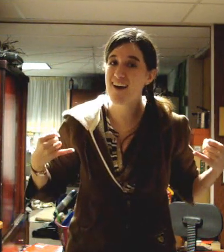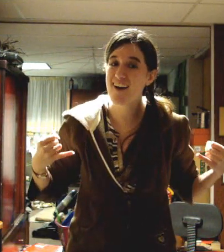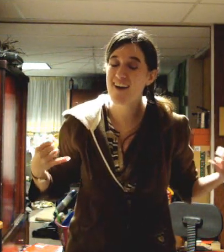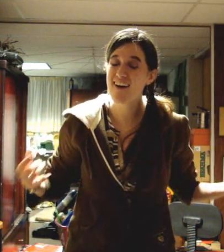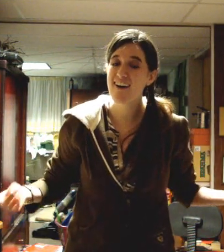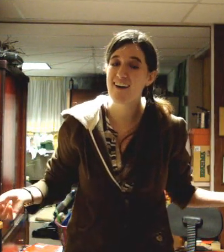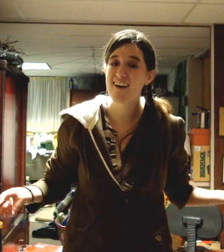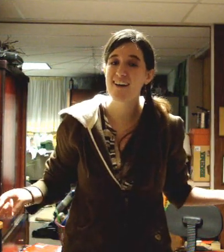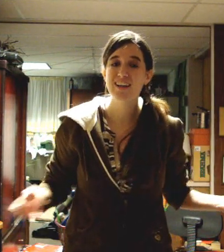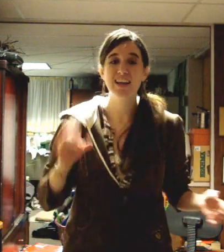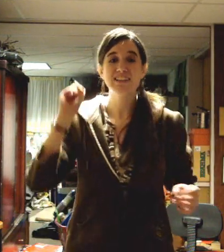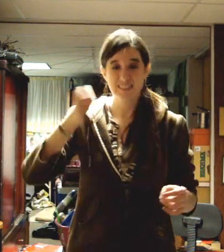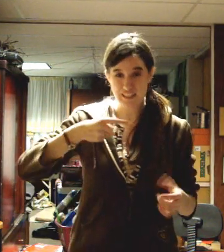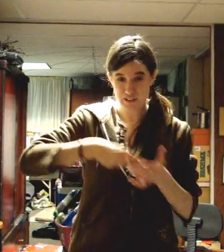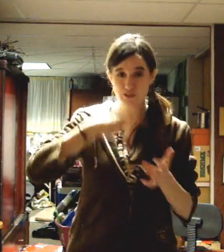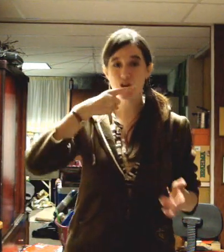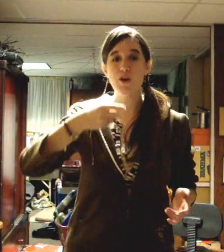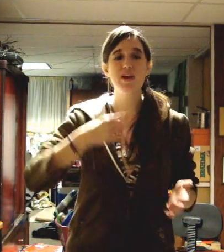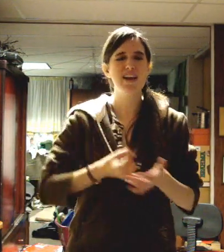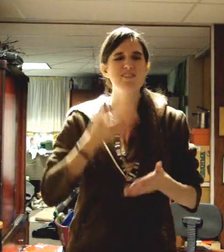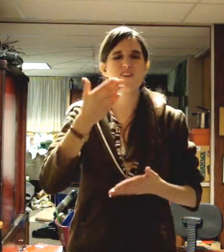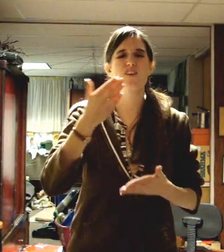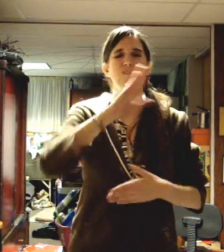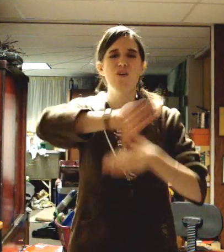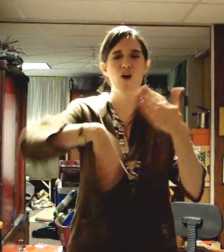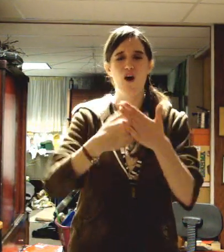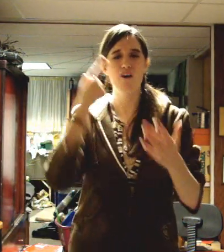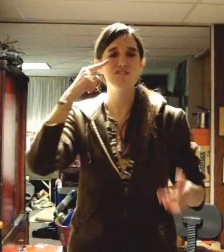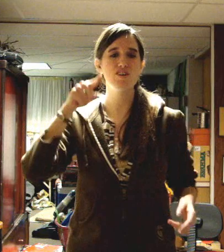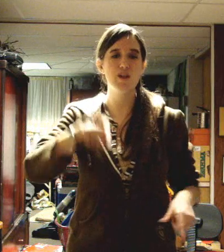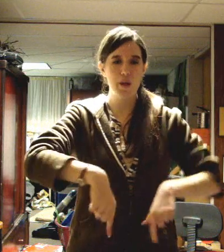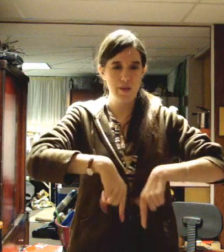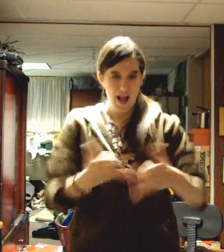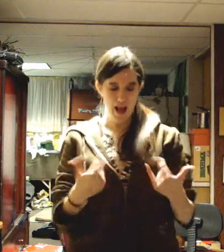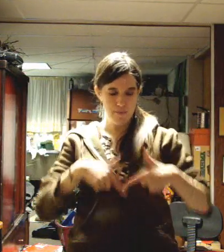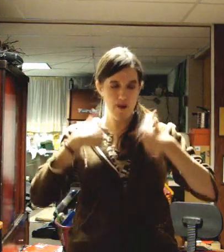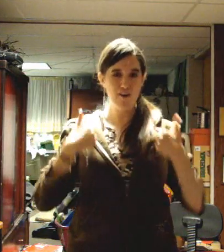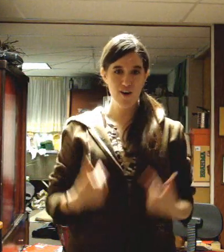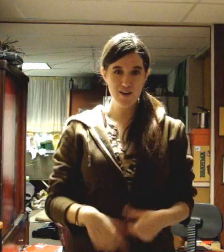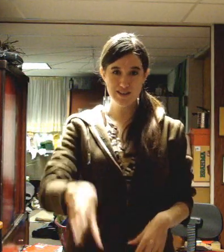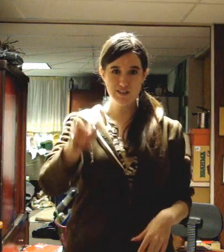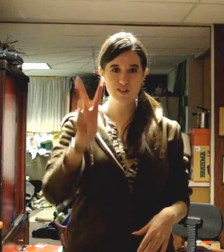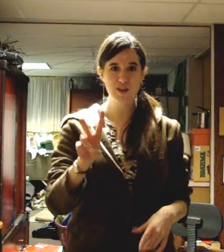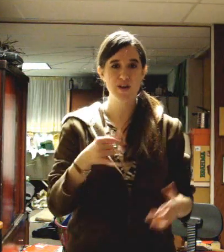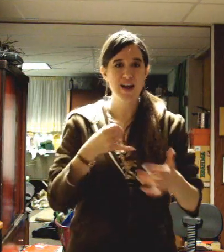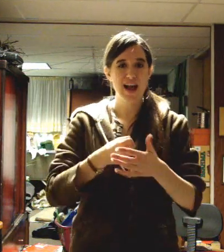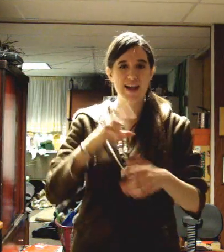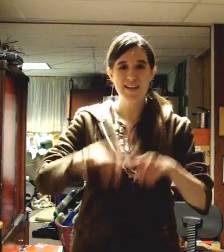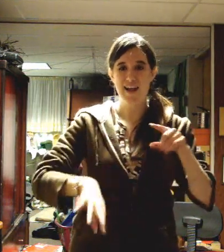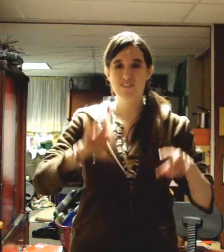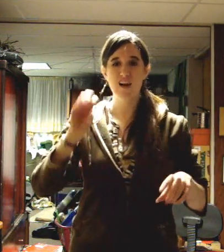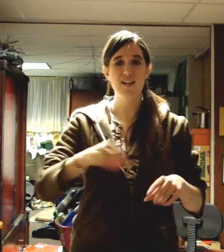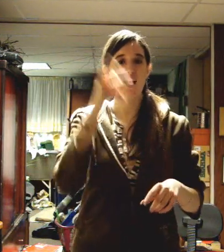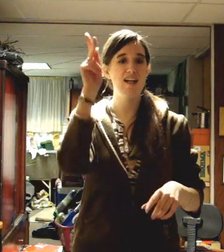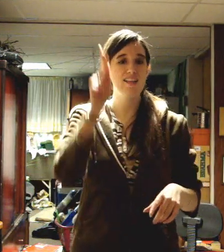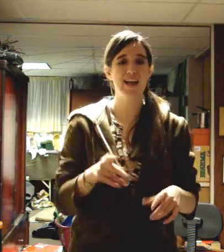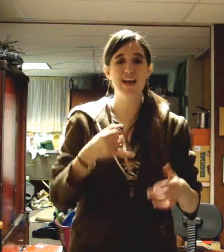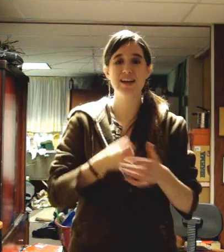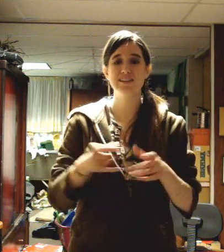of the line It's true I gave my all for you Now my heart's in two And I can't find the other